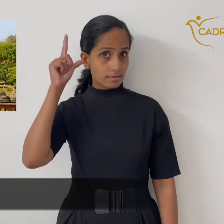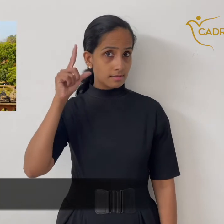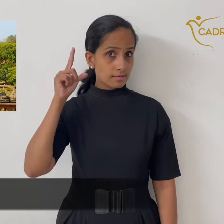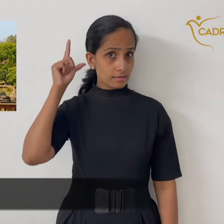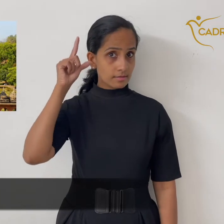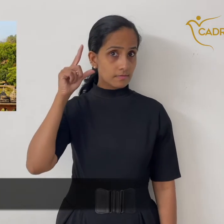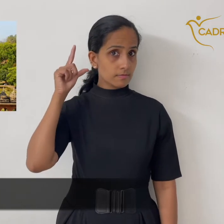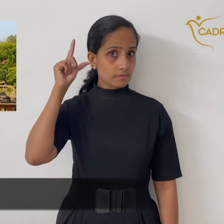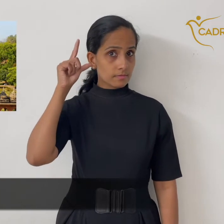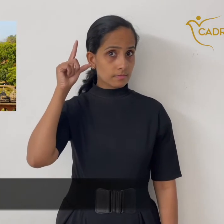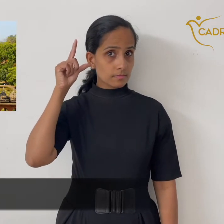Lucknow